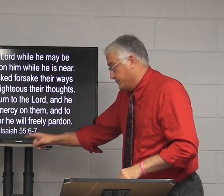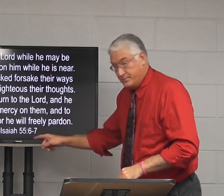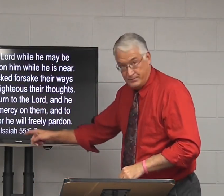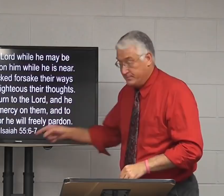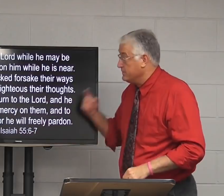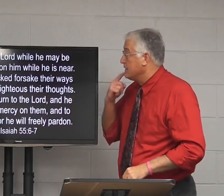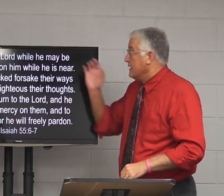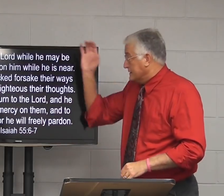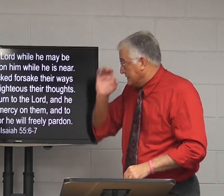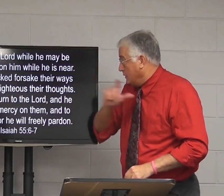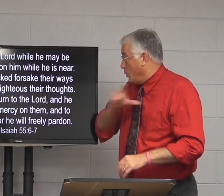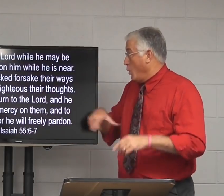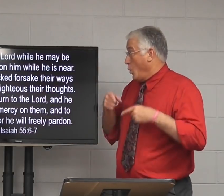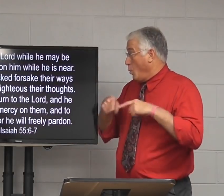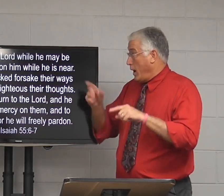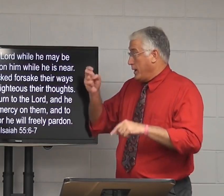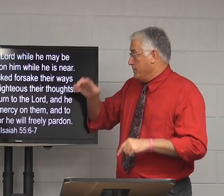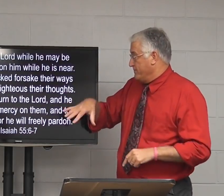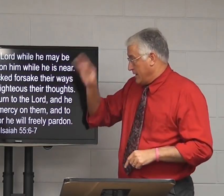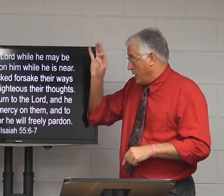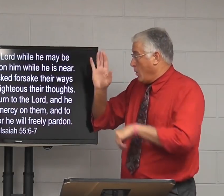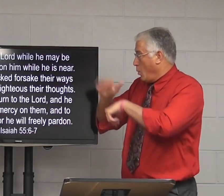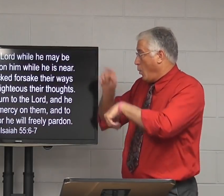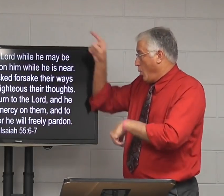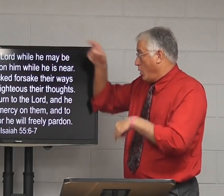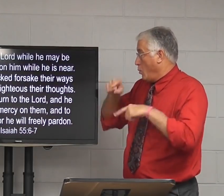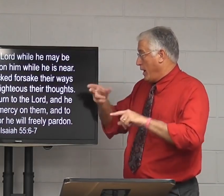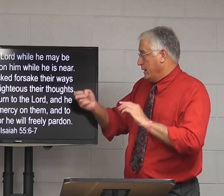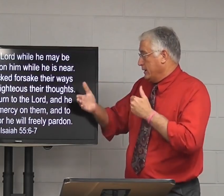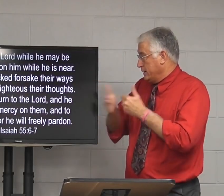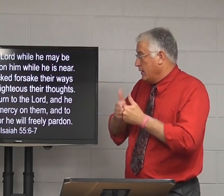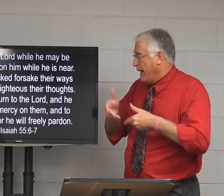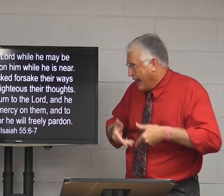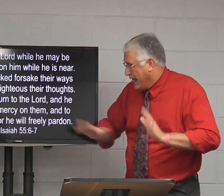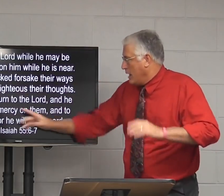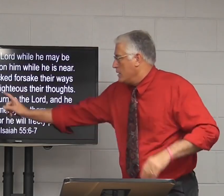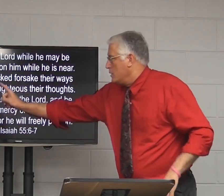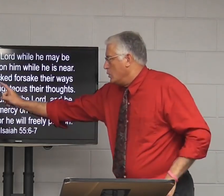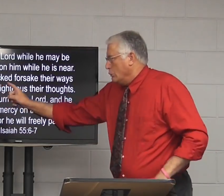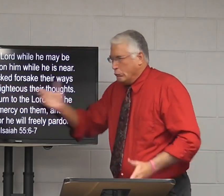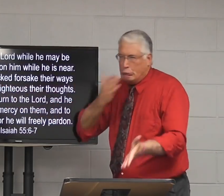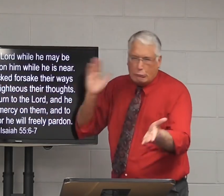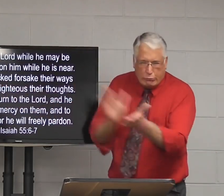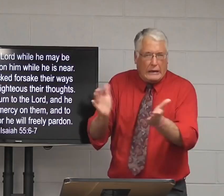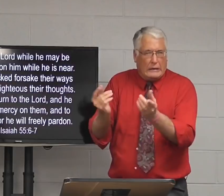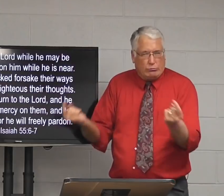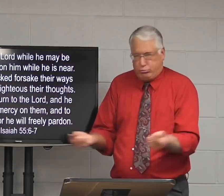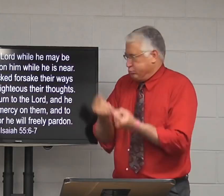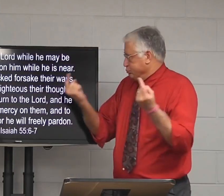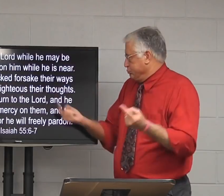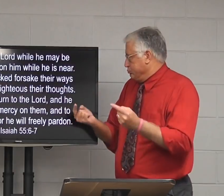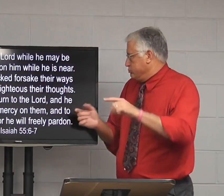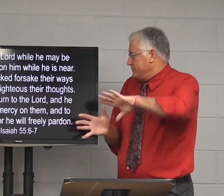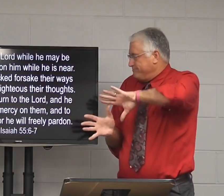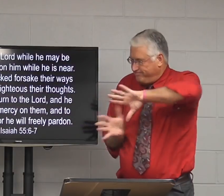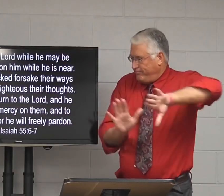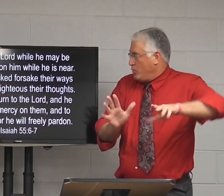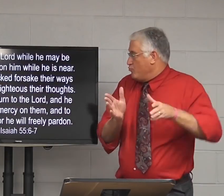So in Isaiah 55, it says, Seek the Lord while he may be found, and call on him, for he is